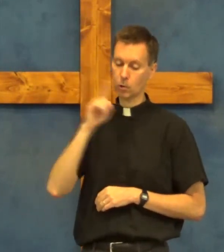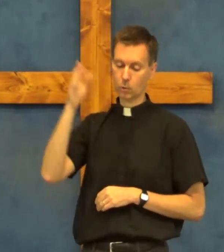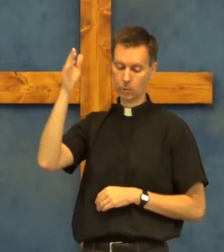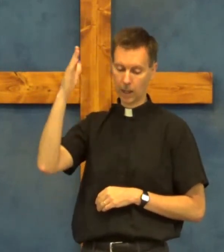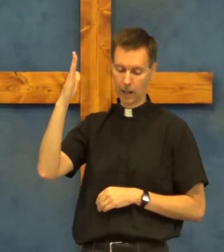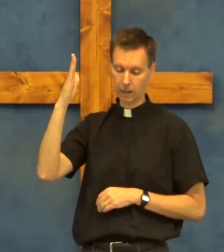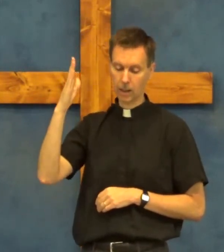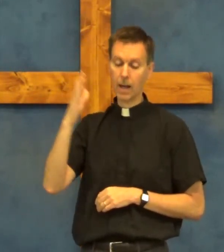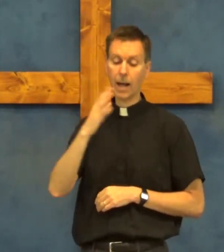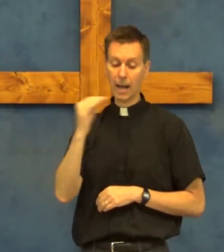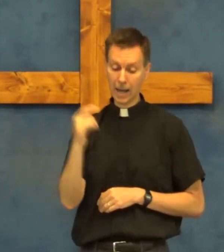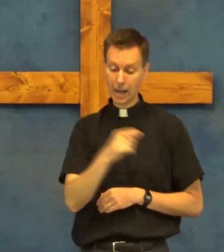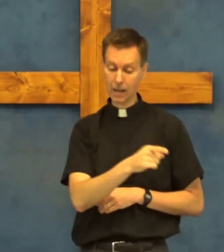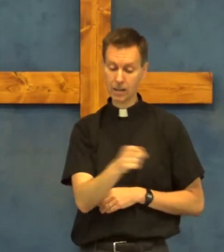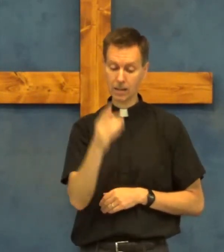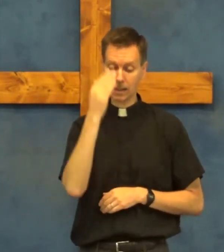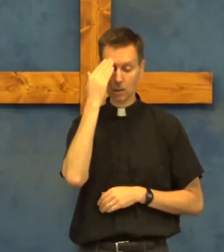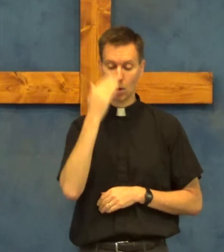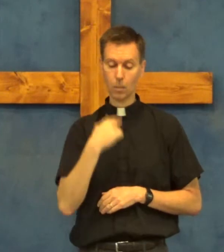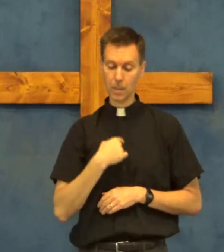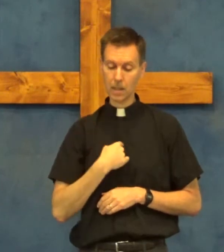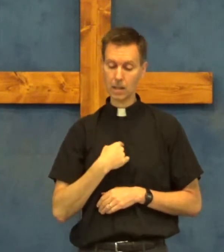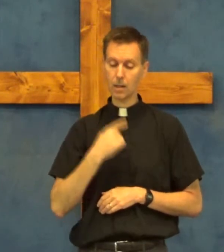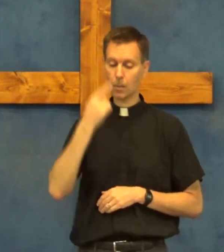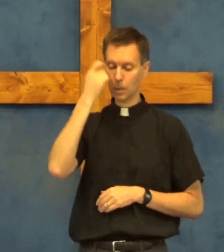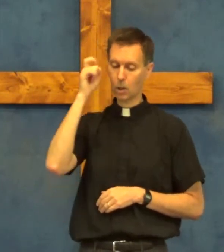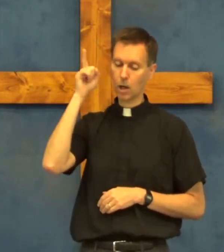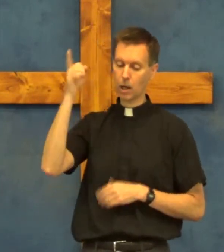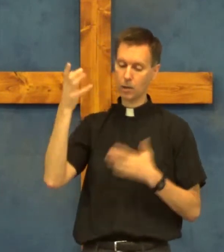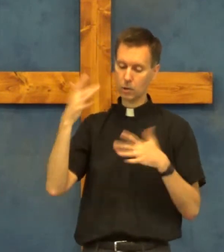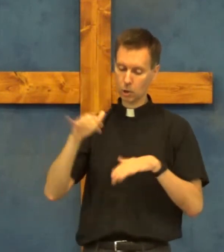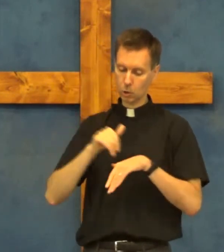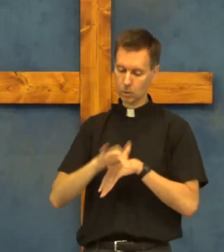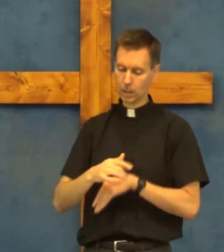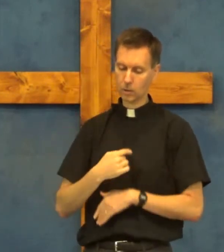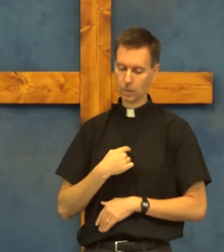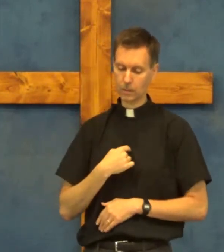true god and they know me because you sent me